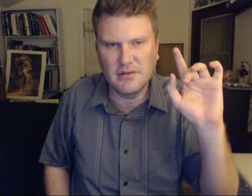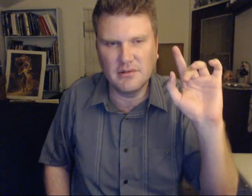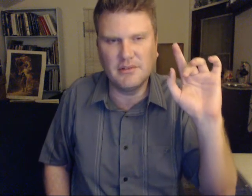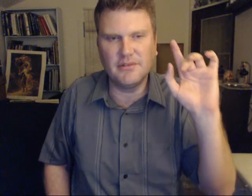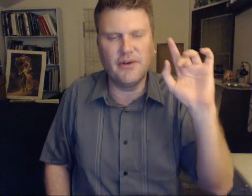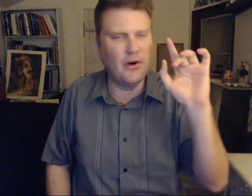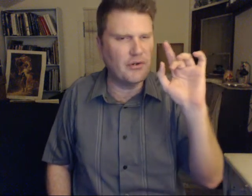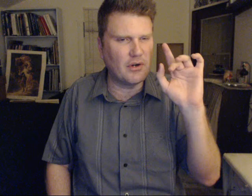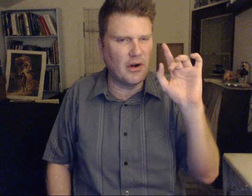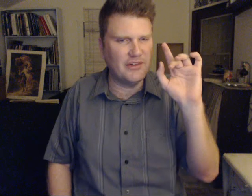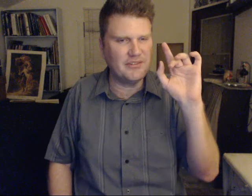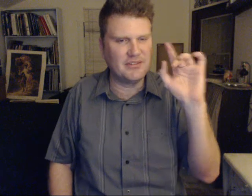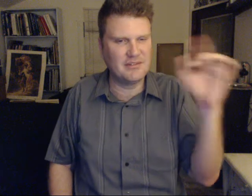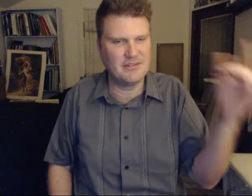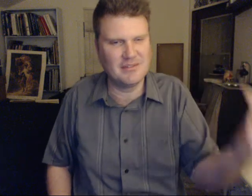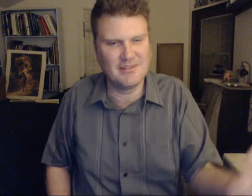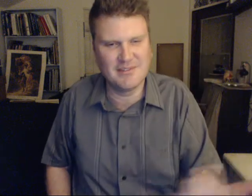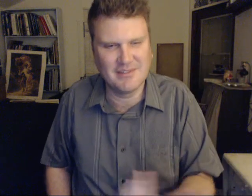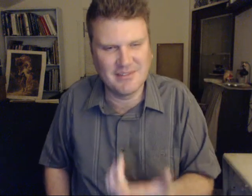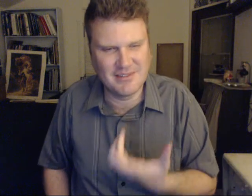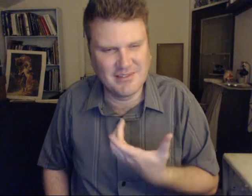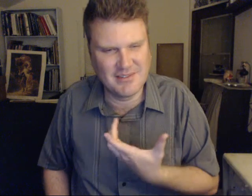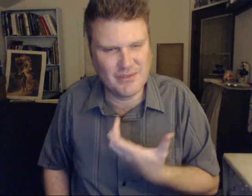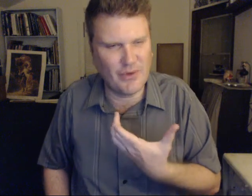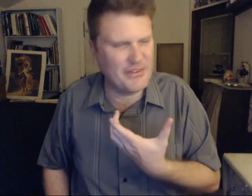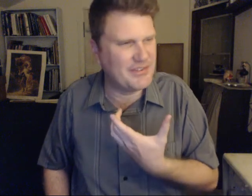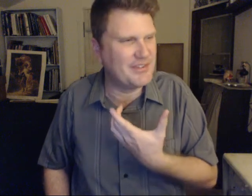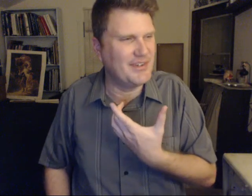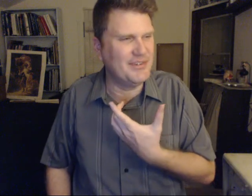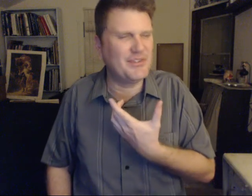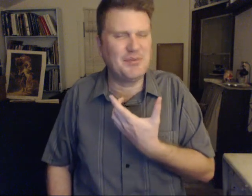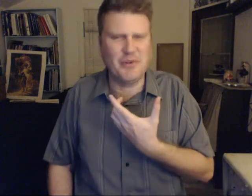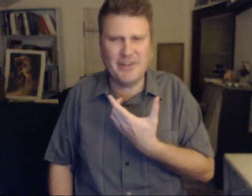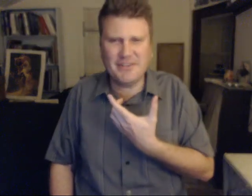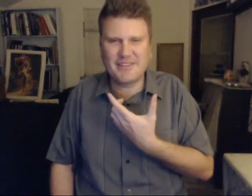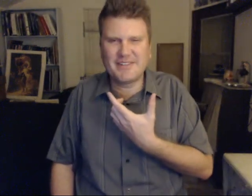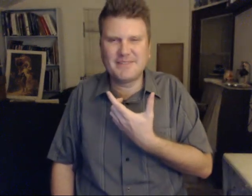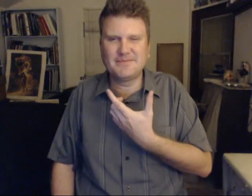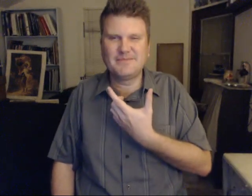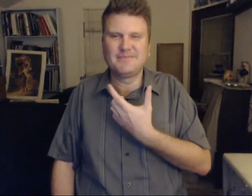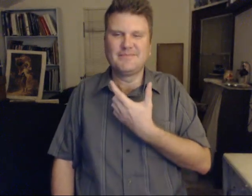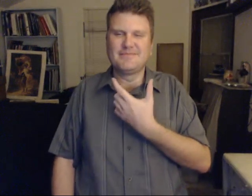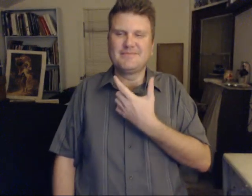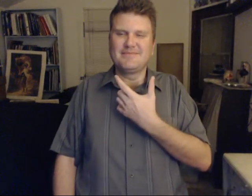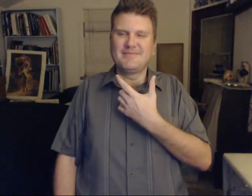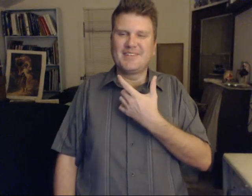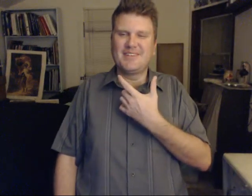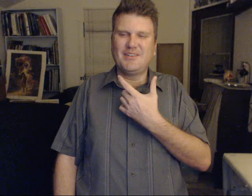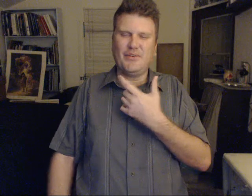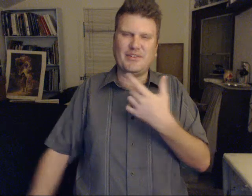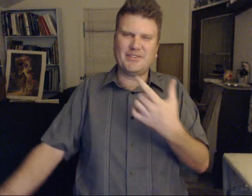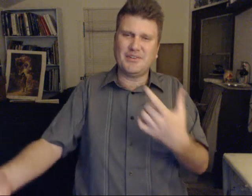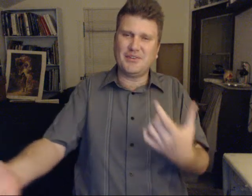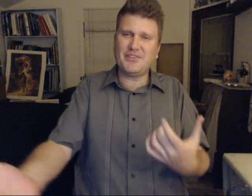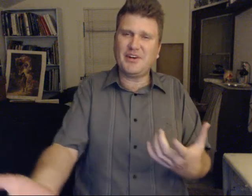Just follow your heart. Trust in spirit. Trust in yourself.